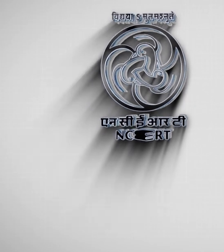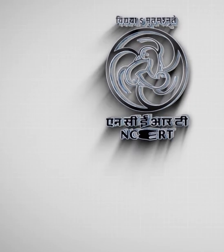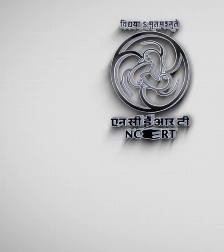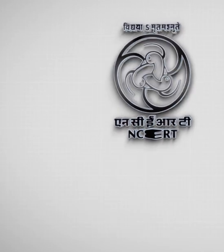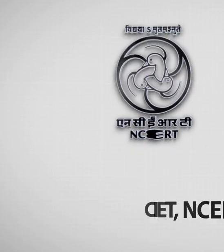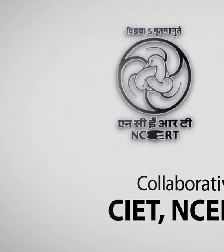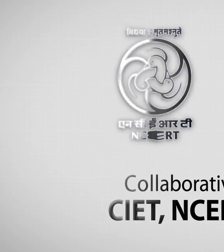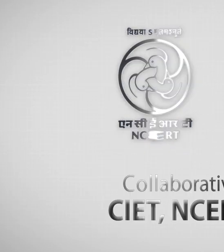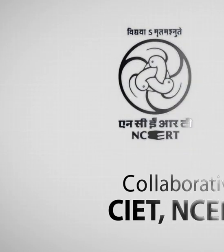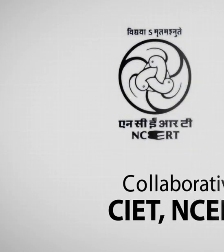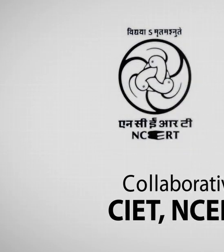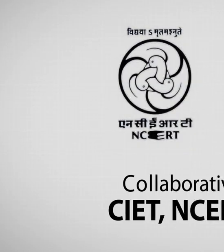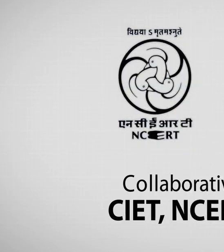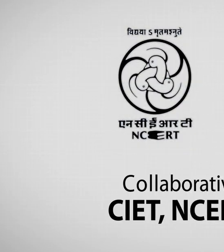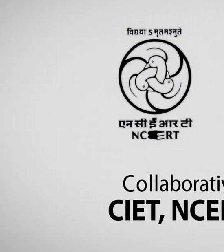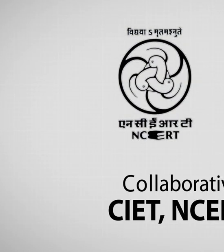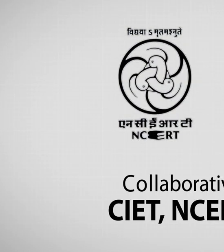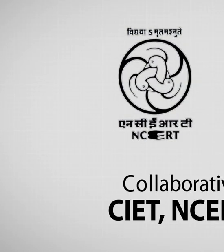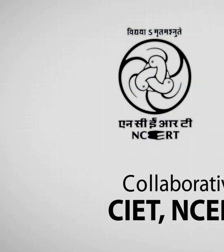-wise per 17. tavalla. You